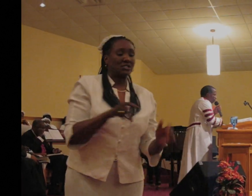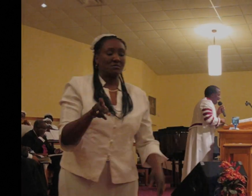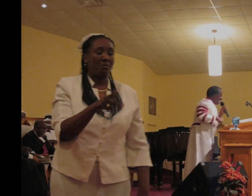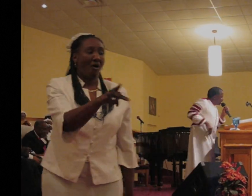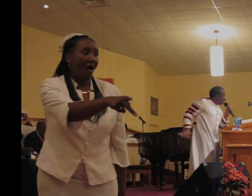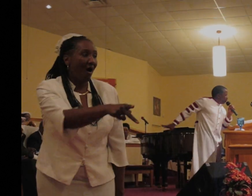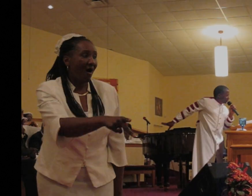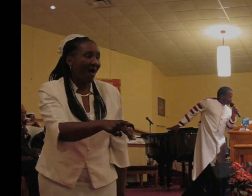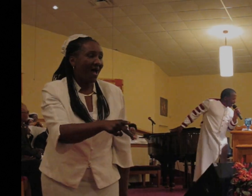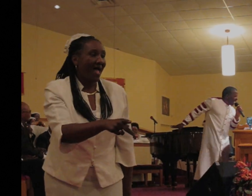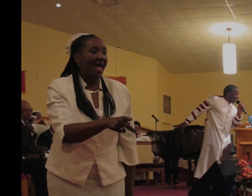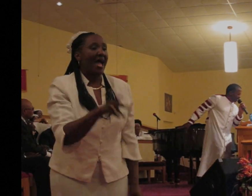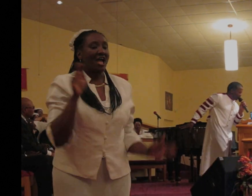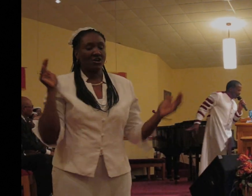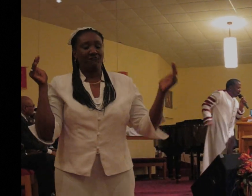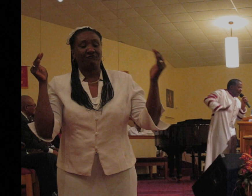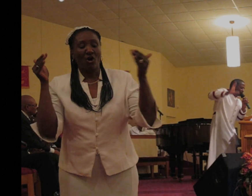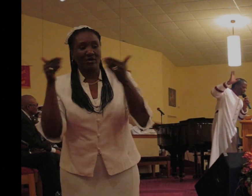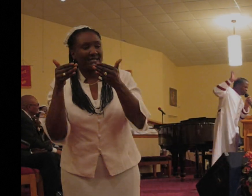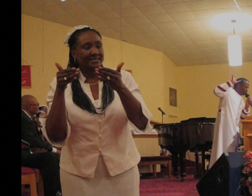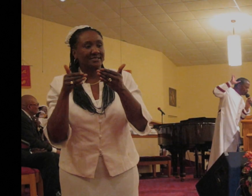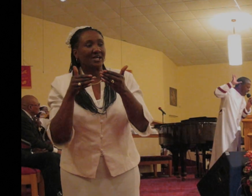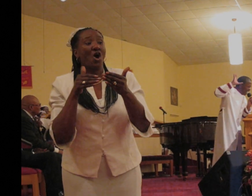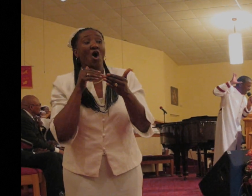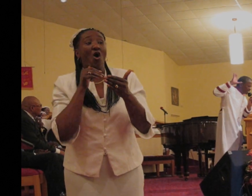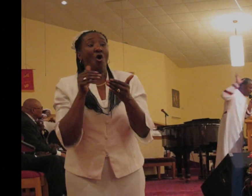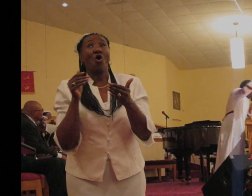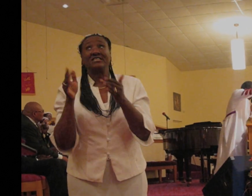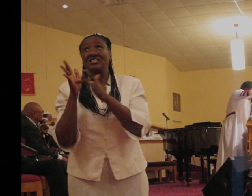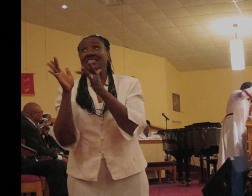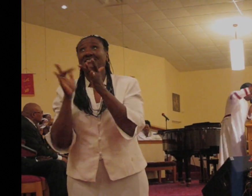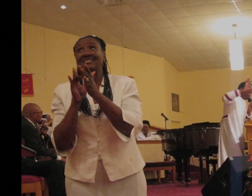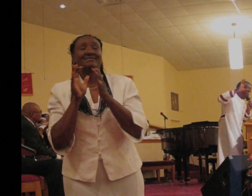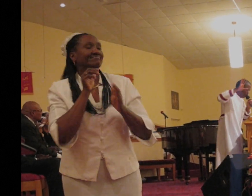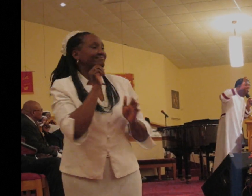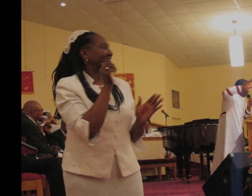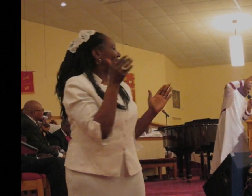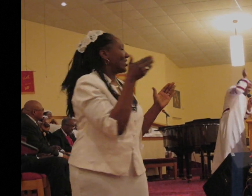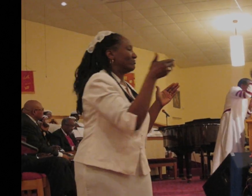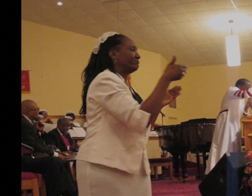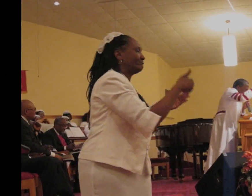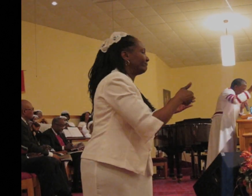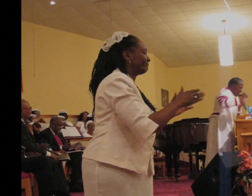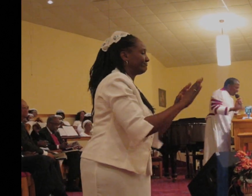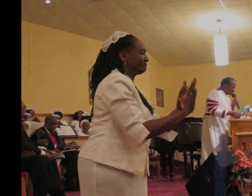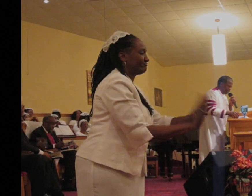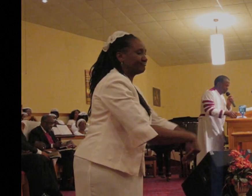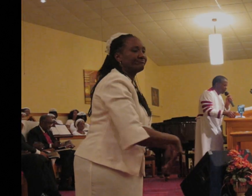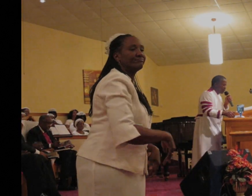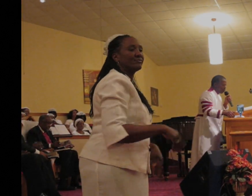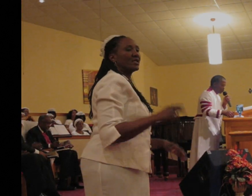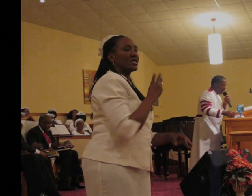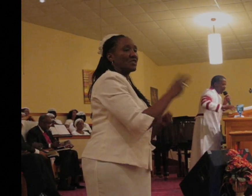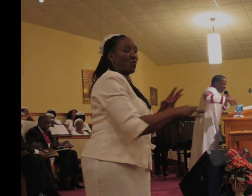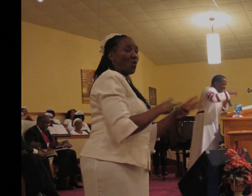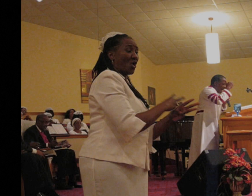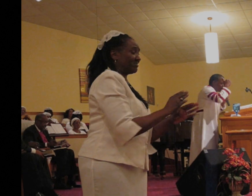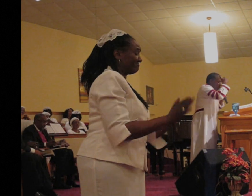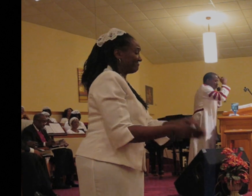mind off your past. And put your mind on your future. And allow God to know that I'm going